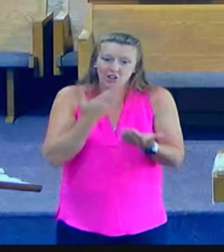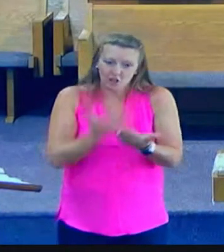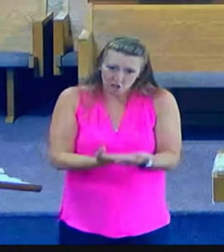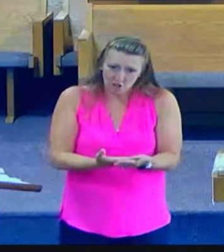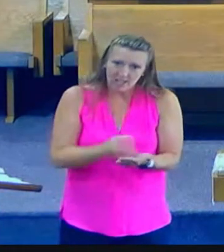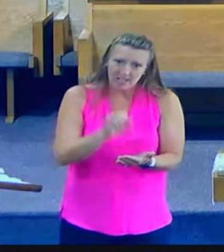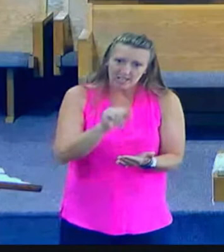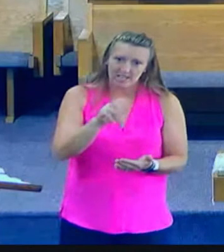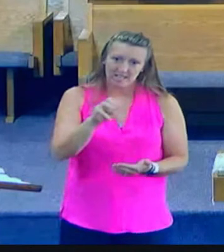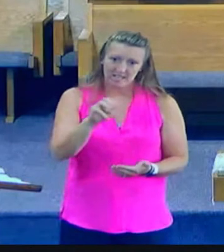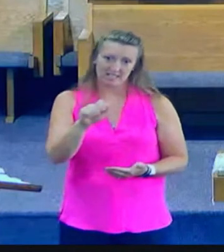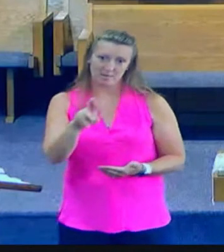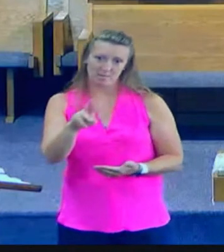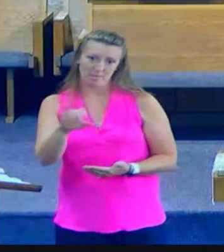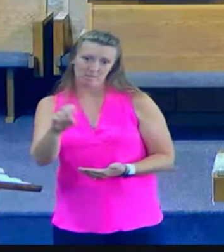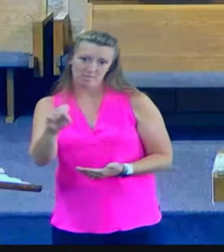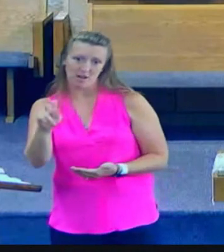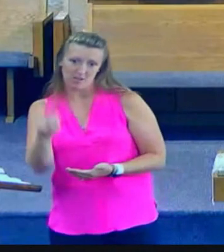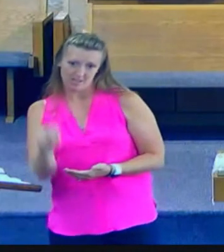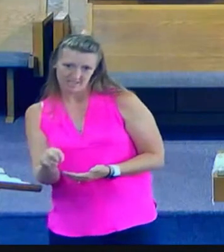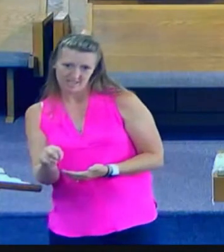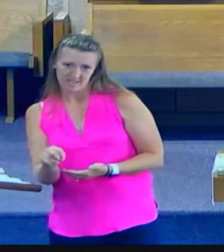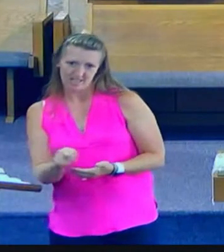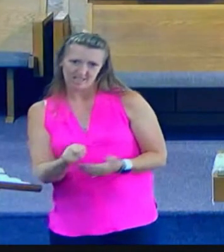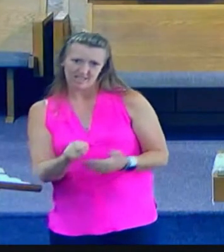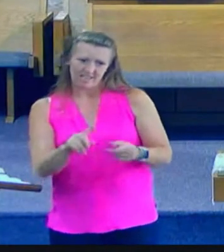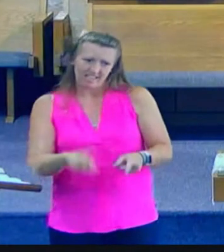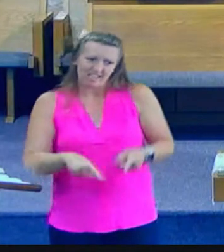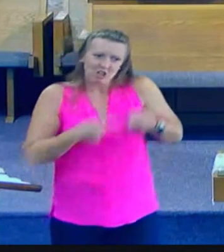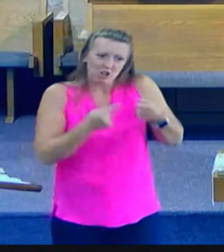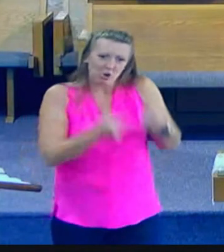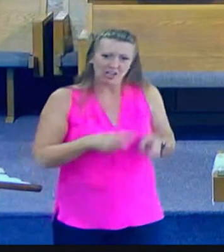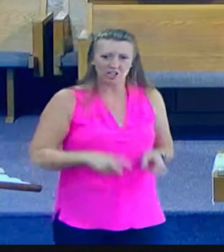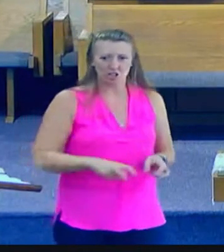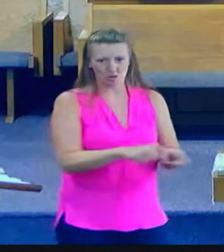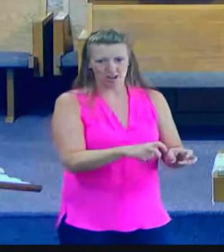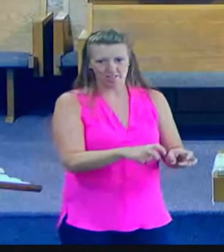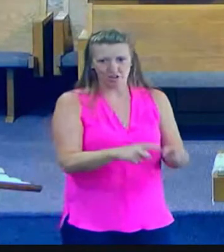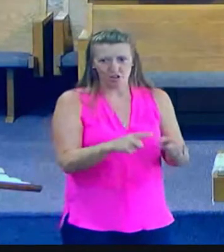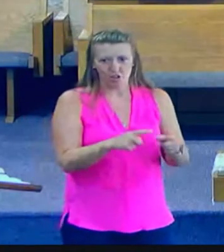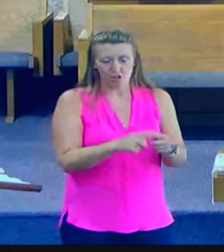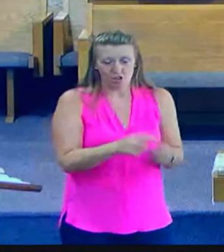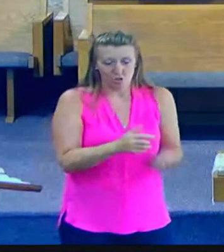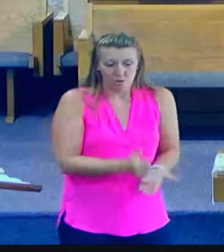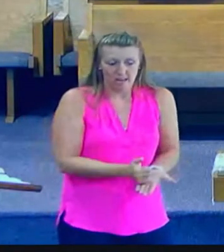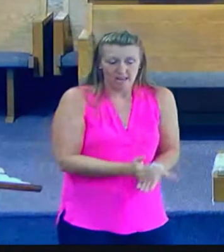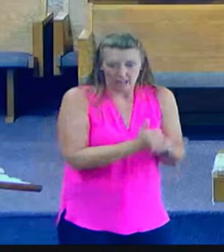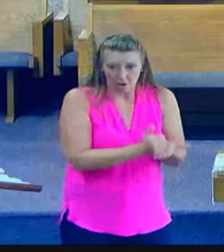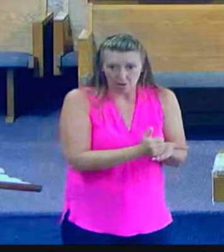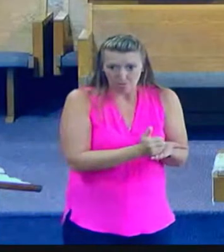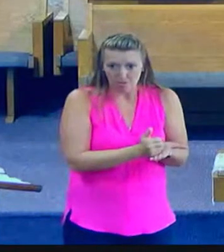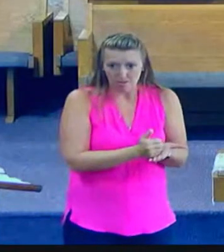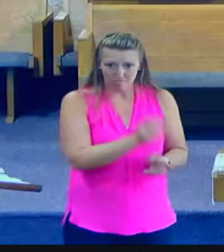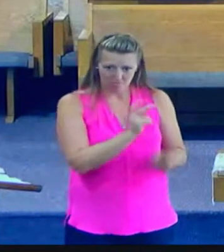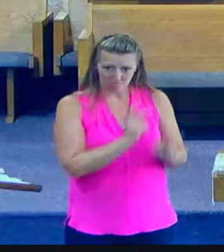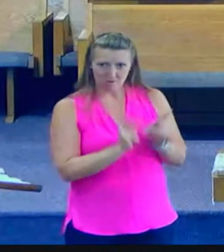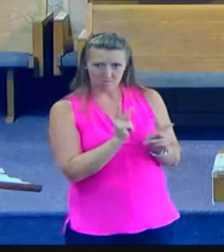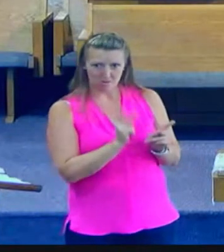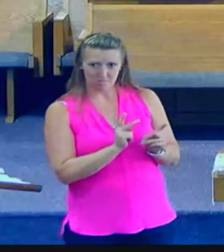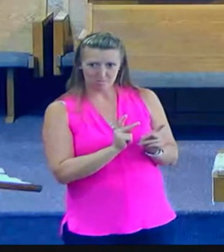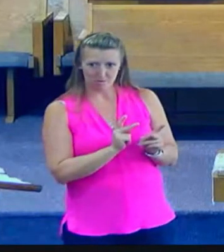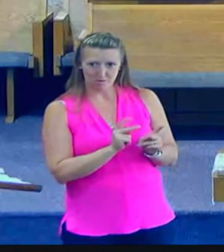So this man, wanting to justify himself, he came to Jesus and he began to question him.